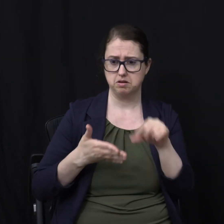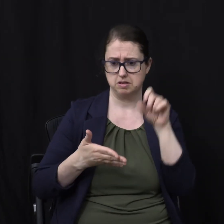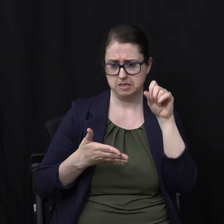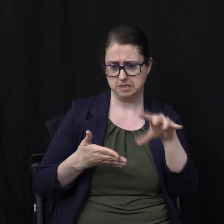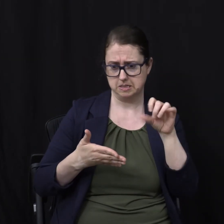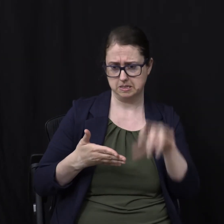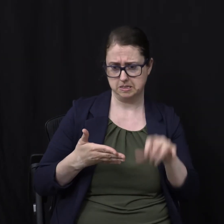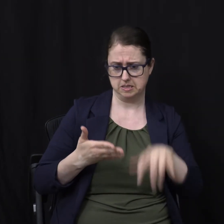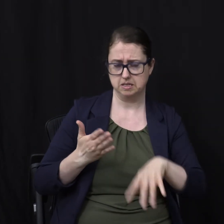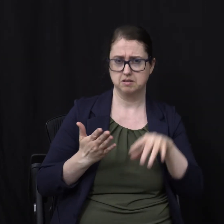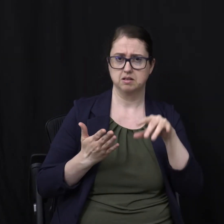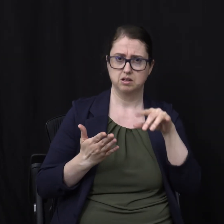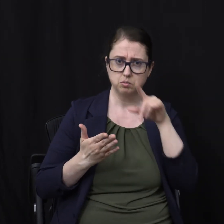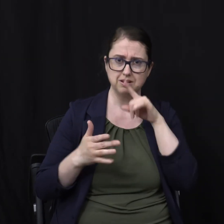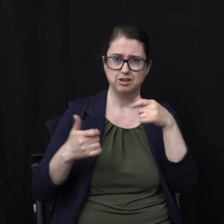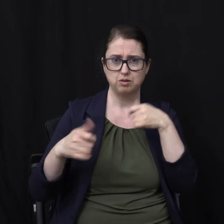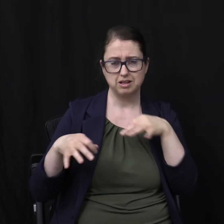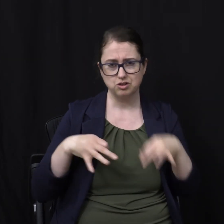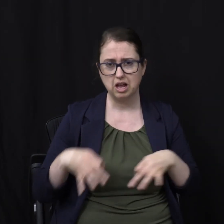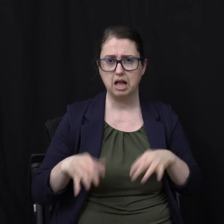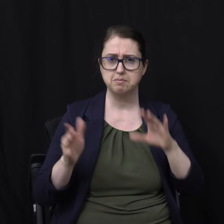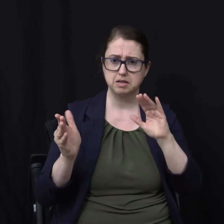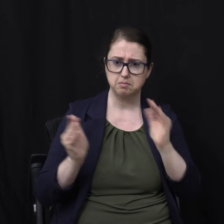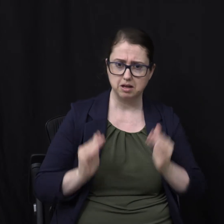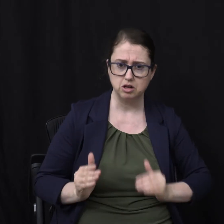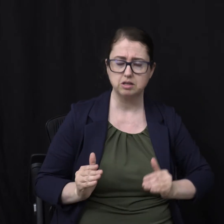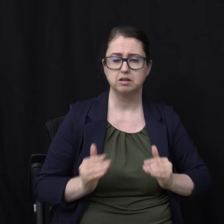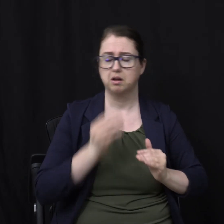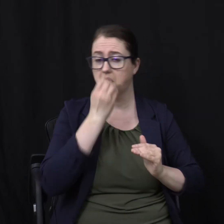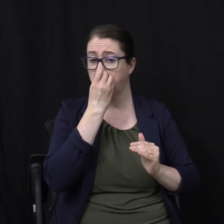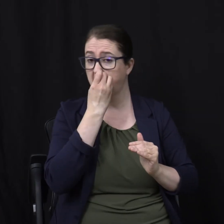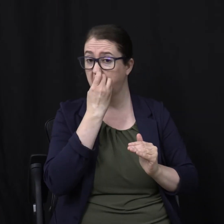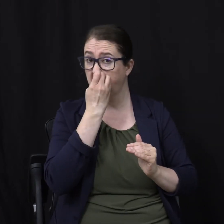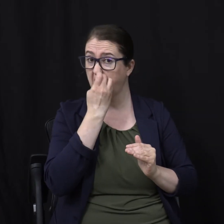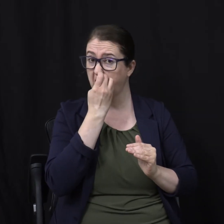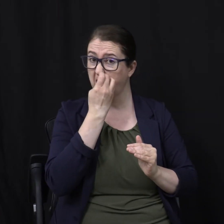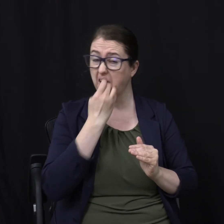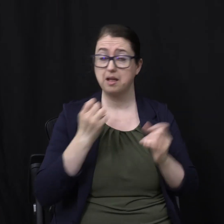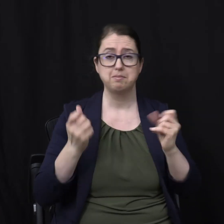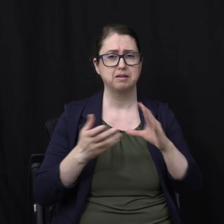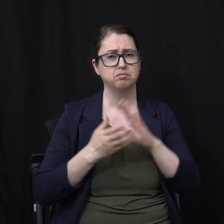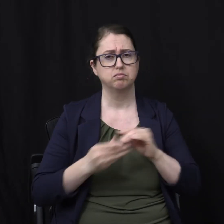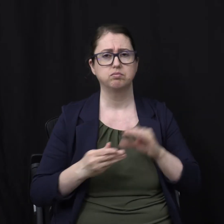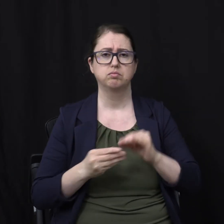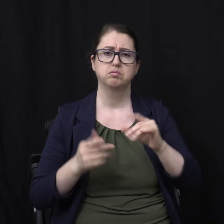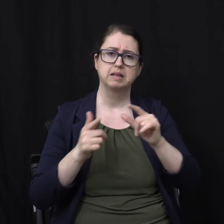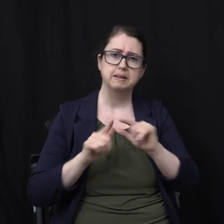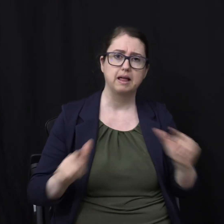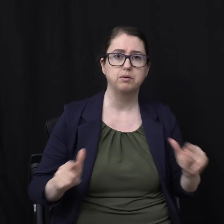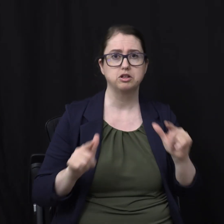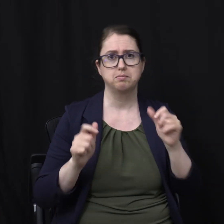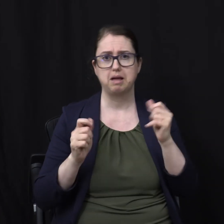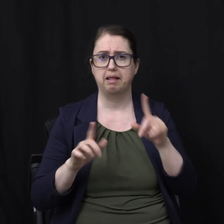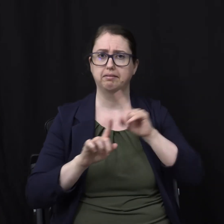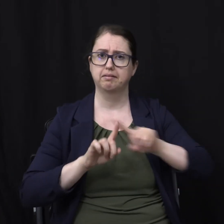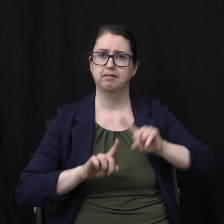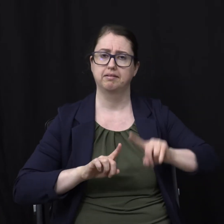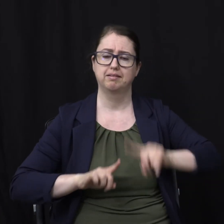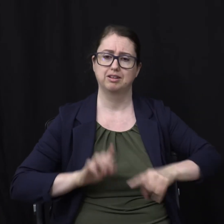possible To describe And use analogies And use metaphors Use language Verbiage Adjectives To